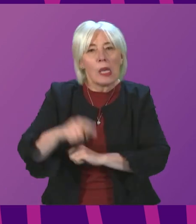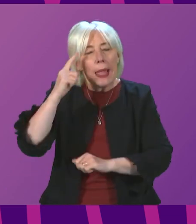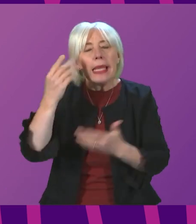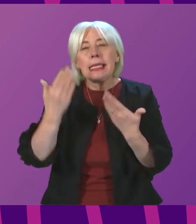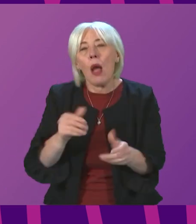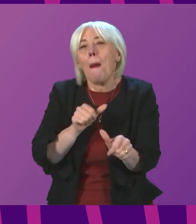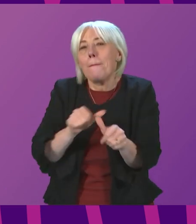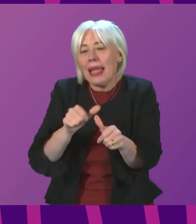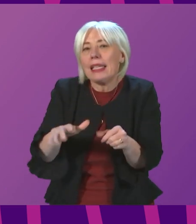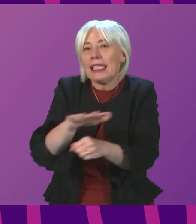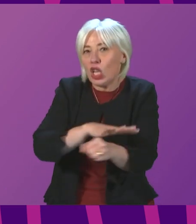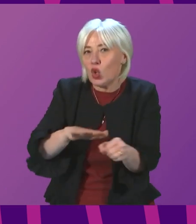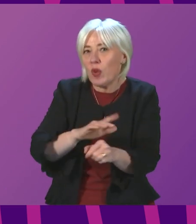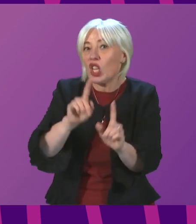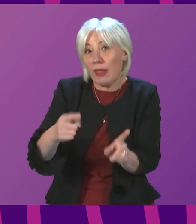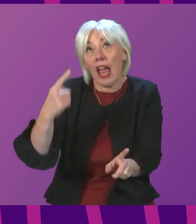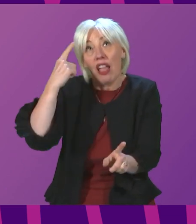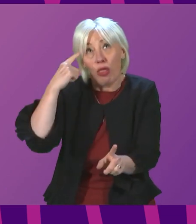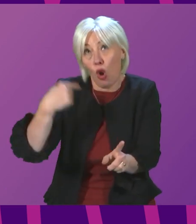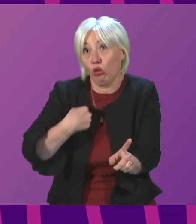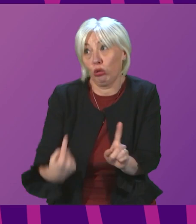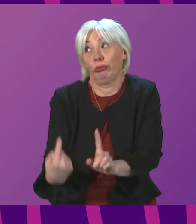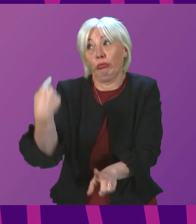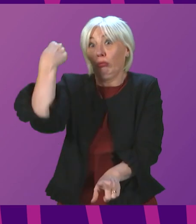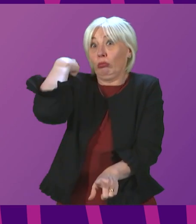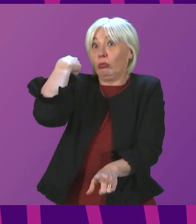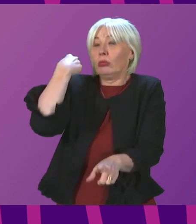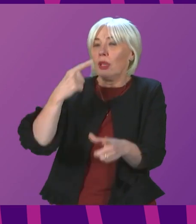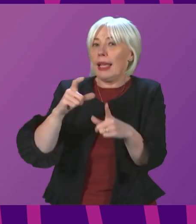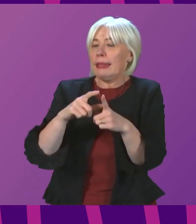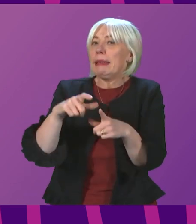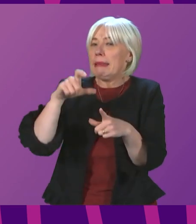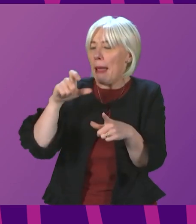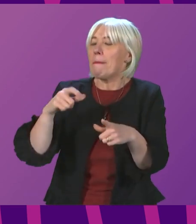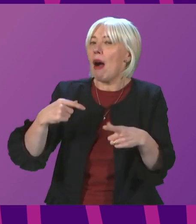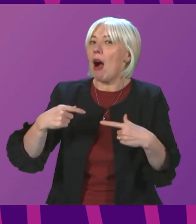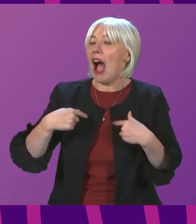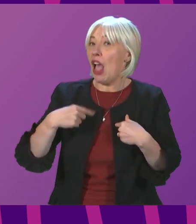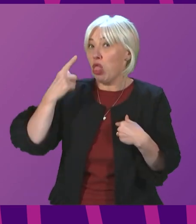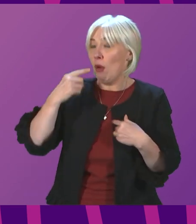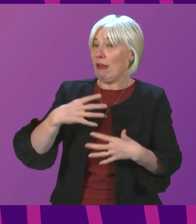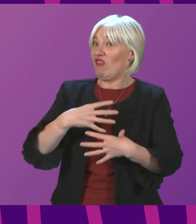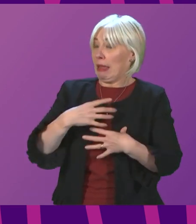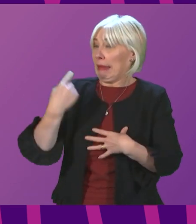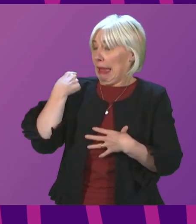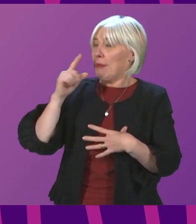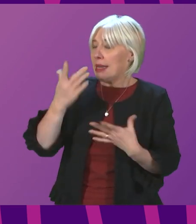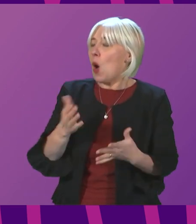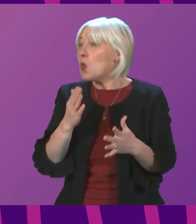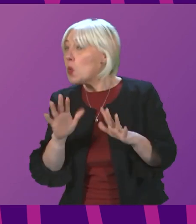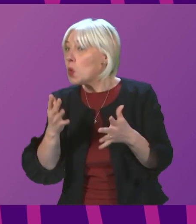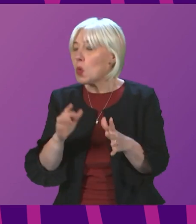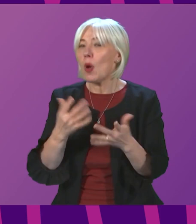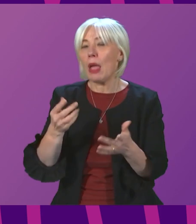better position than I feared would be the case when additional measures were announced in December. And I do hope we are now seeing